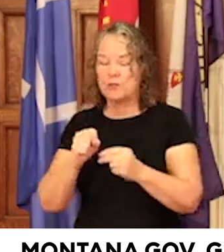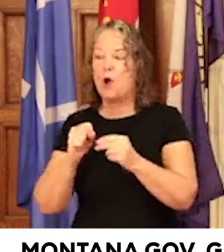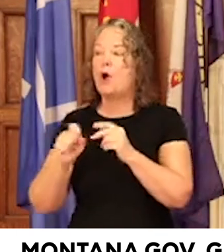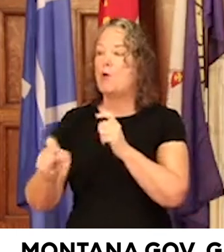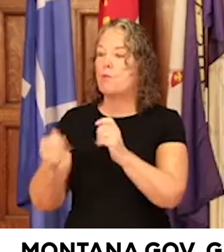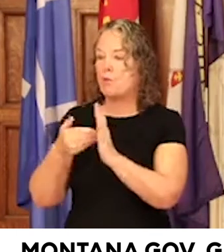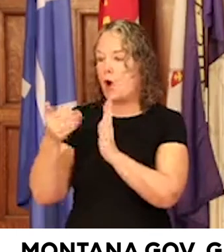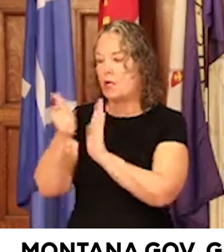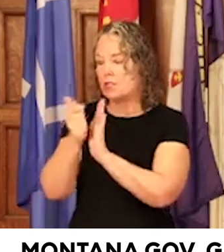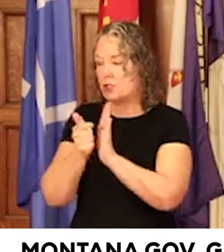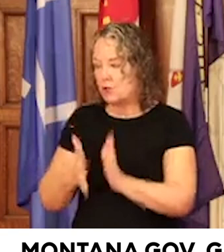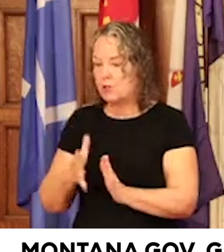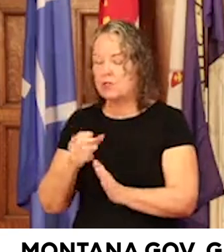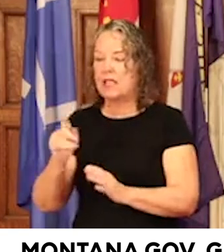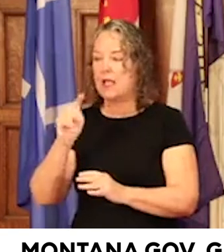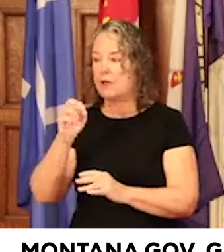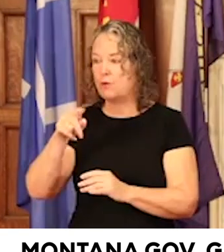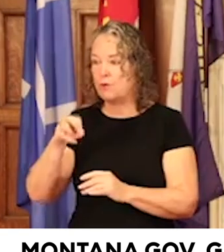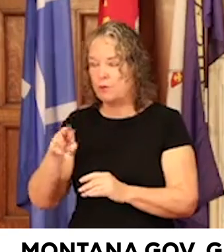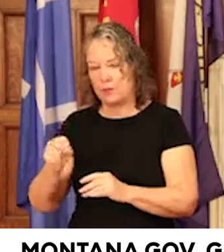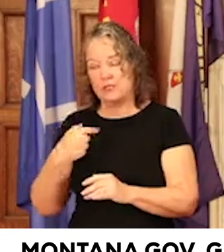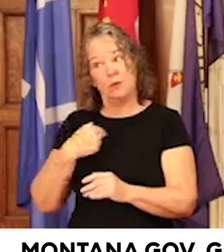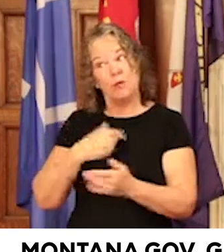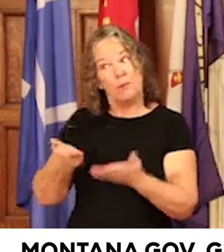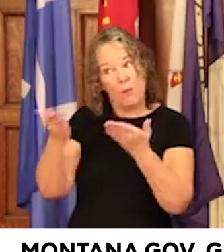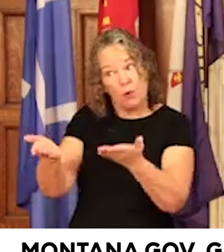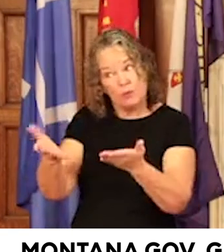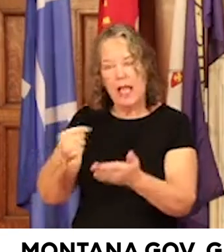we proposed and honestly need.